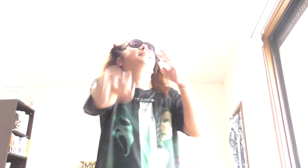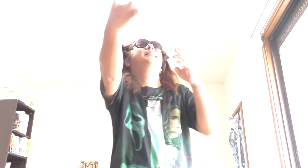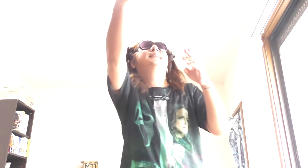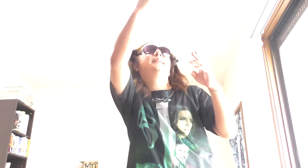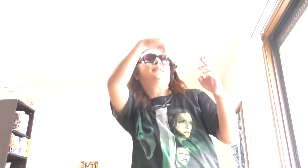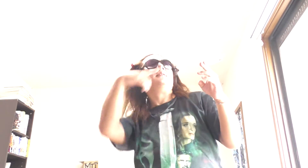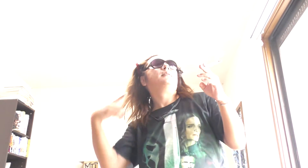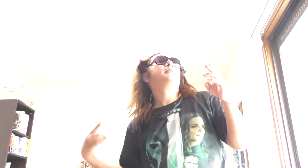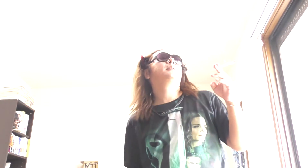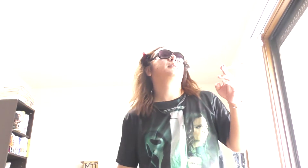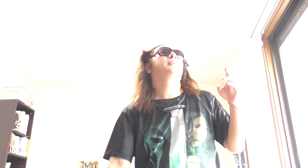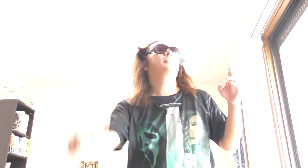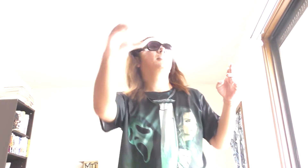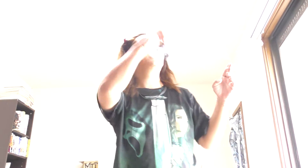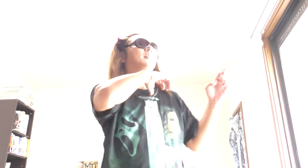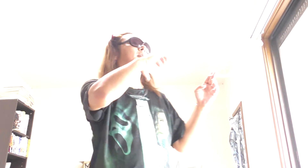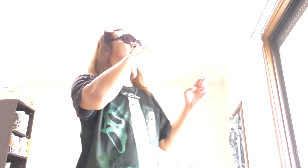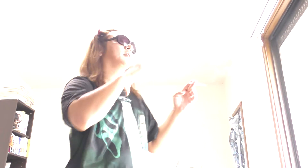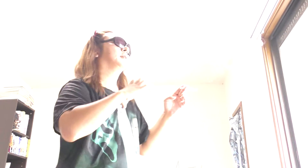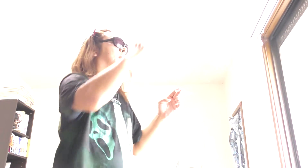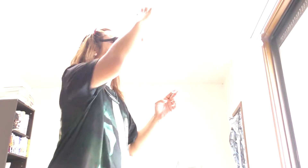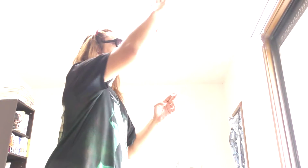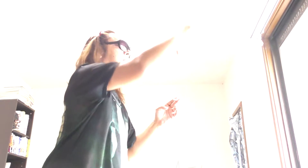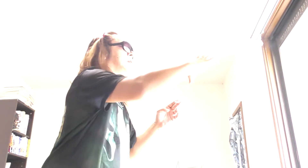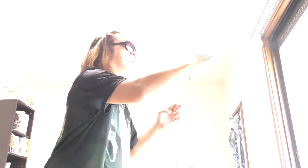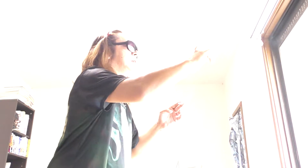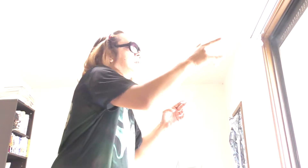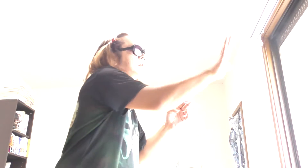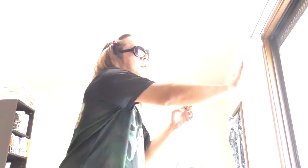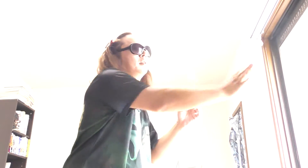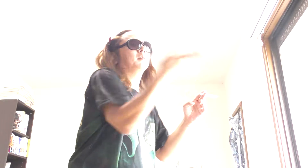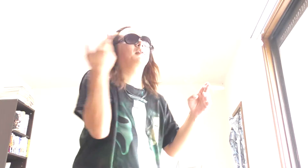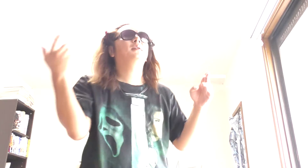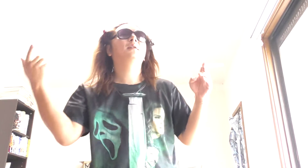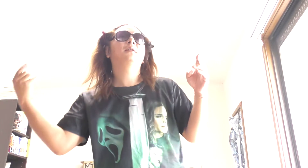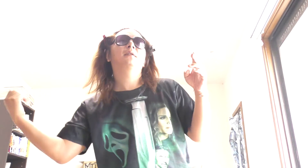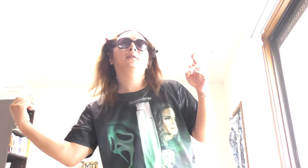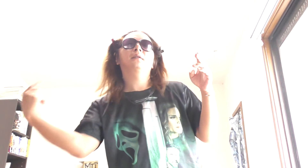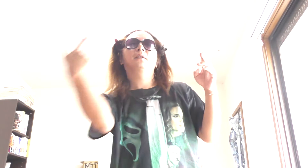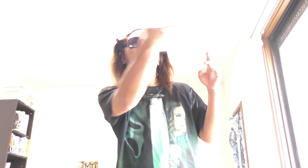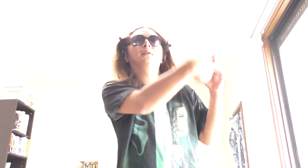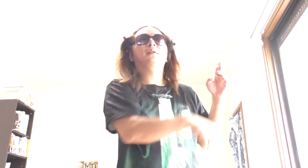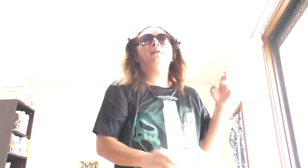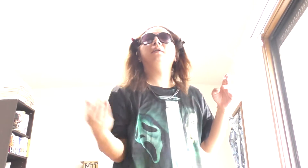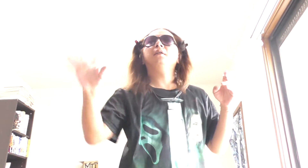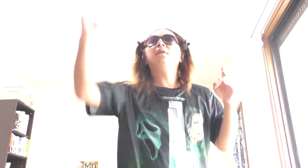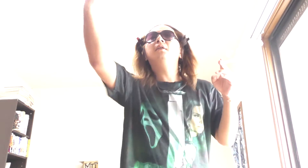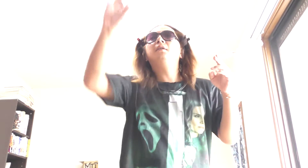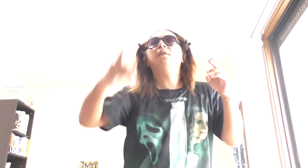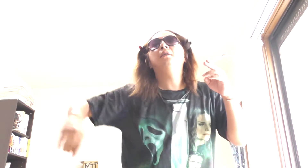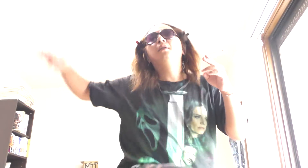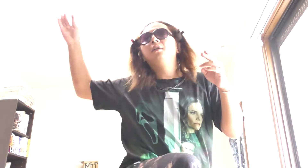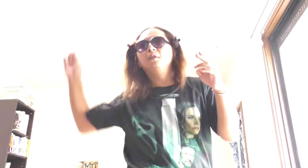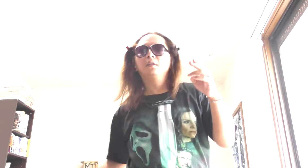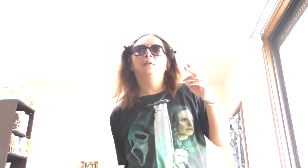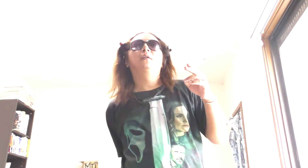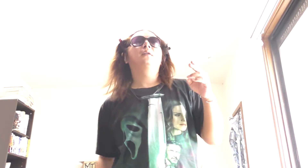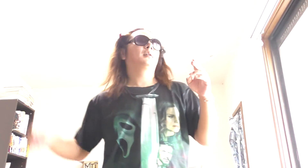Last Christmas, I gave you my heart, but the very next day, you got us away.